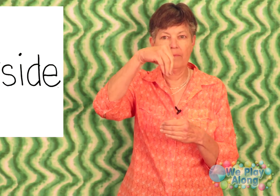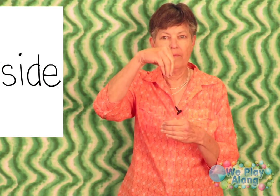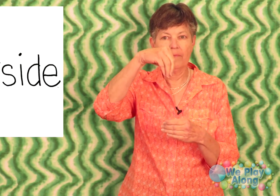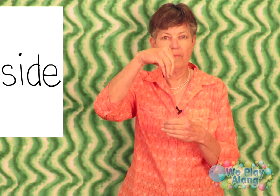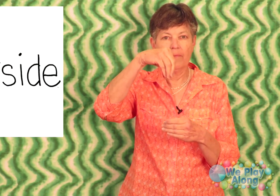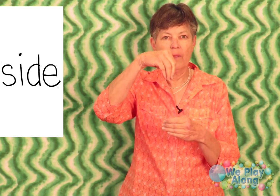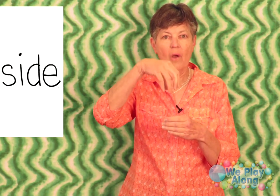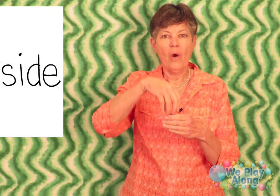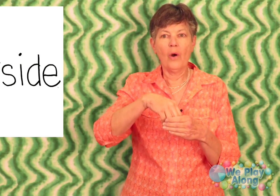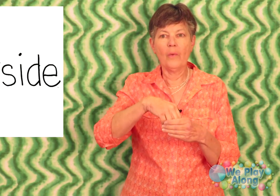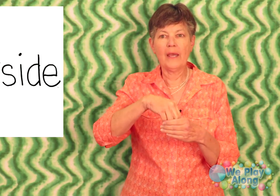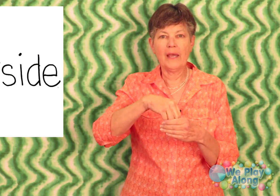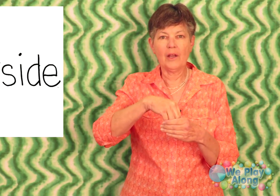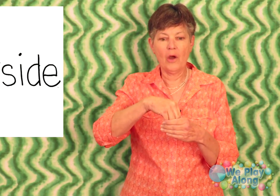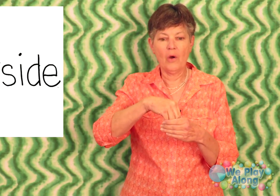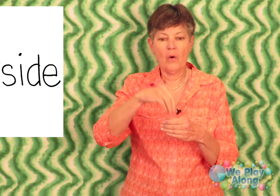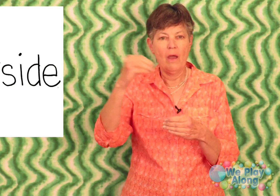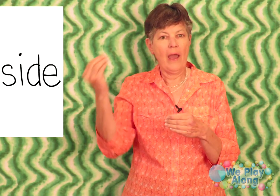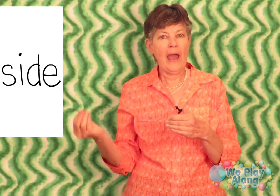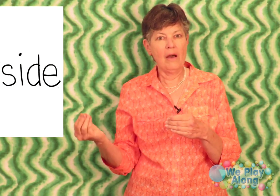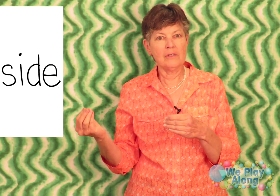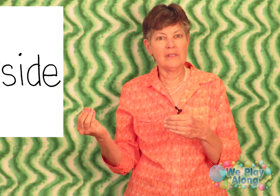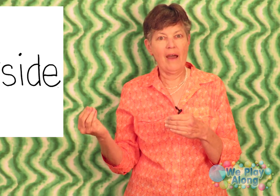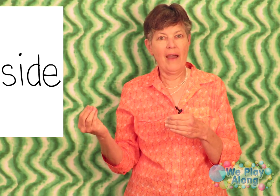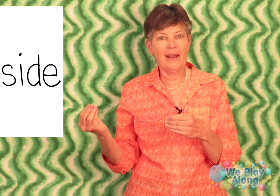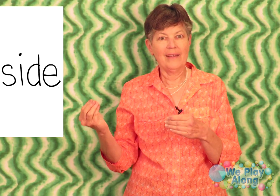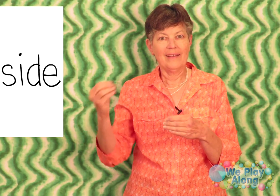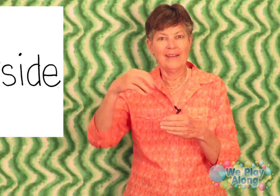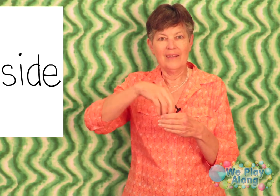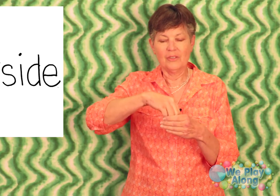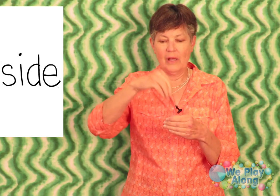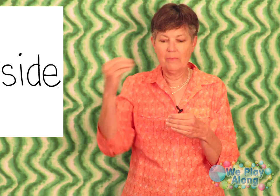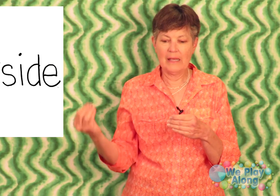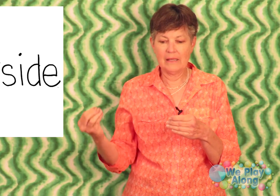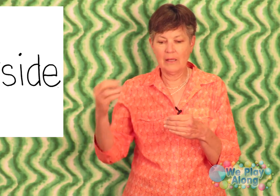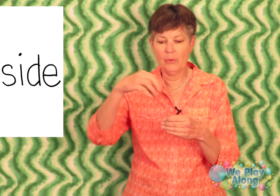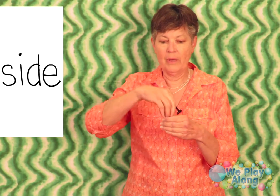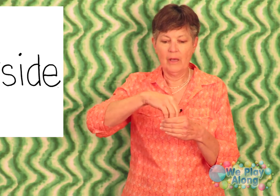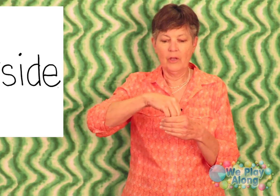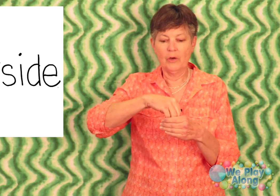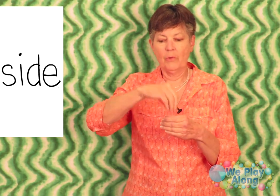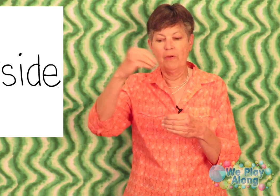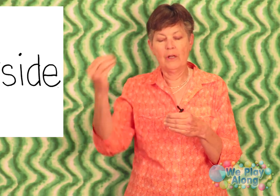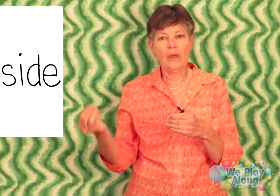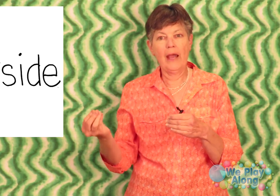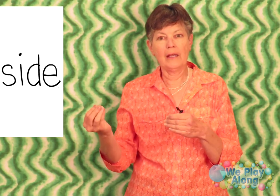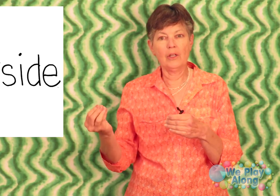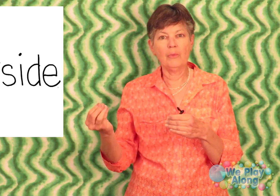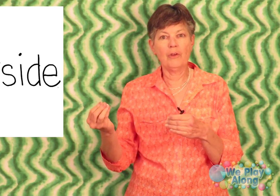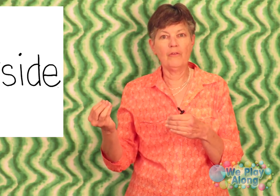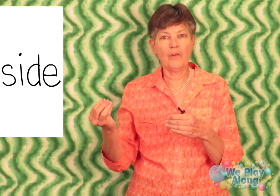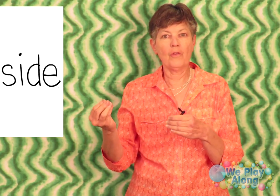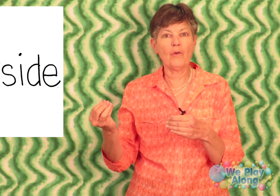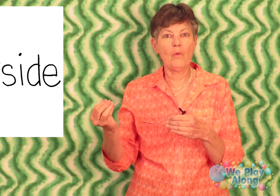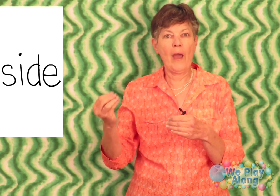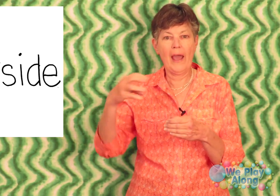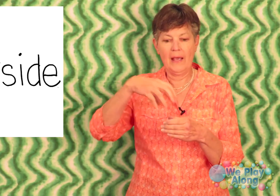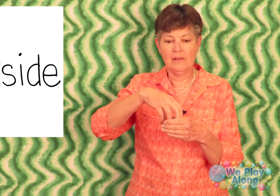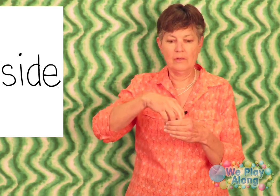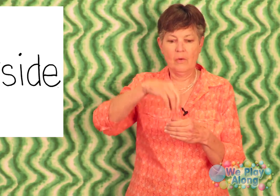or we can go outside so that makes it a little bit you're moving like hand a little bit further away so